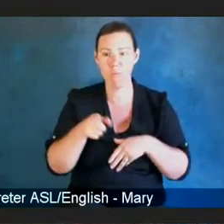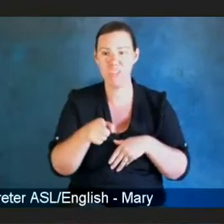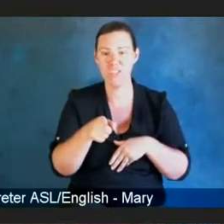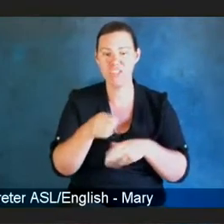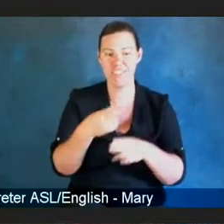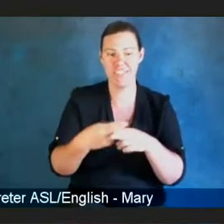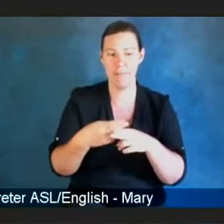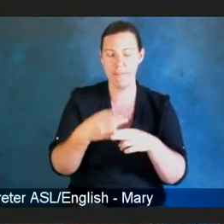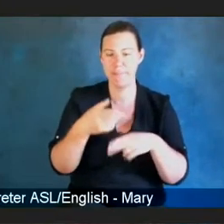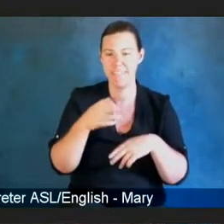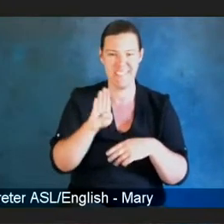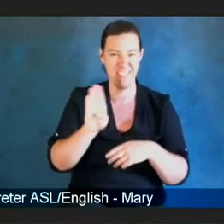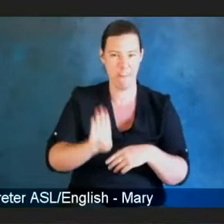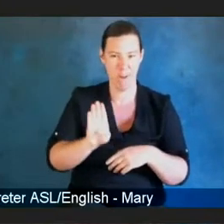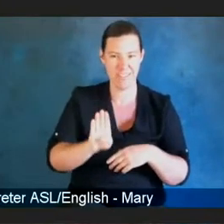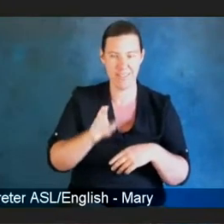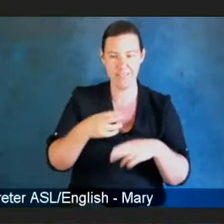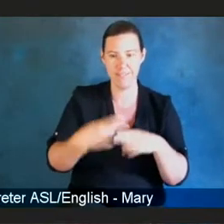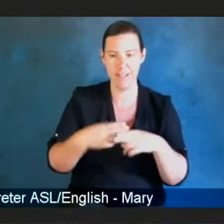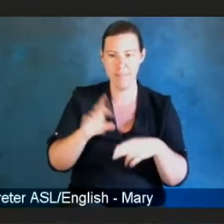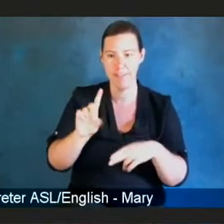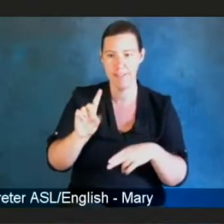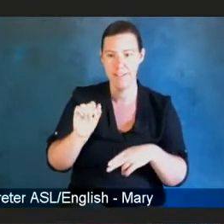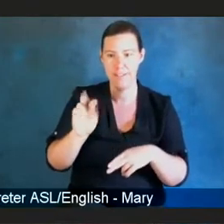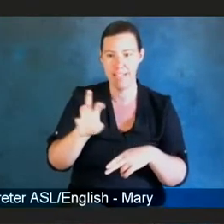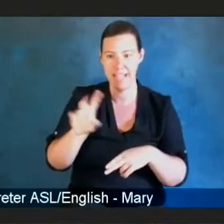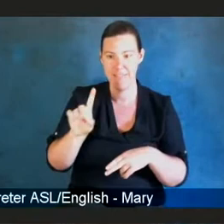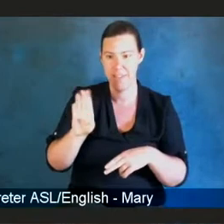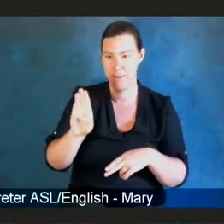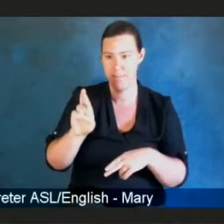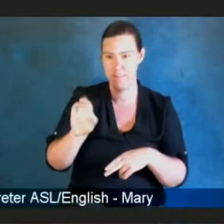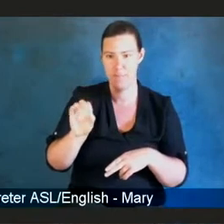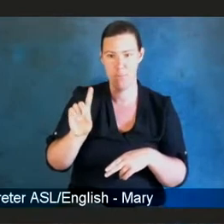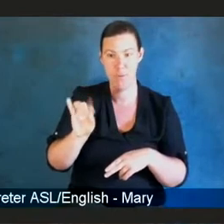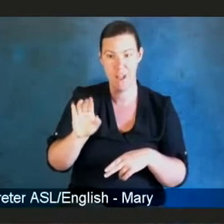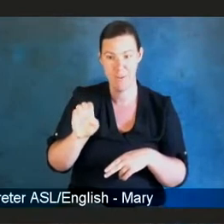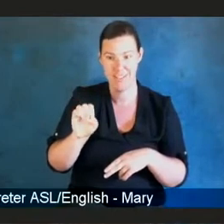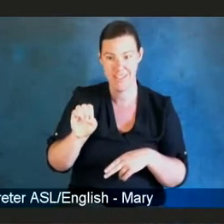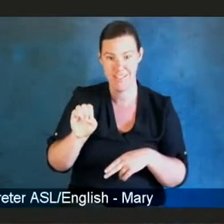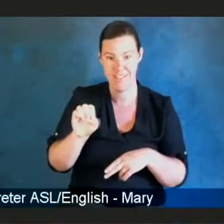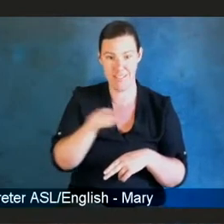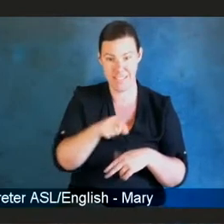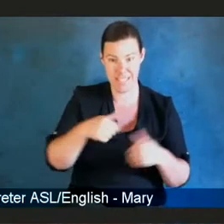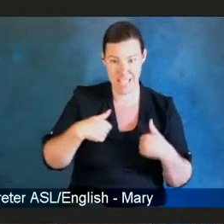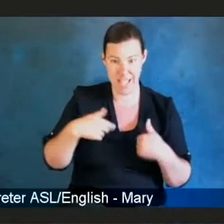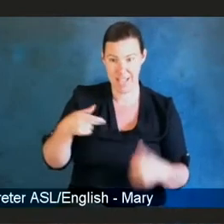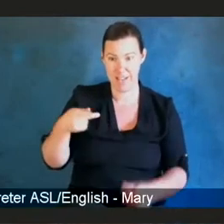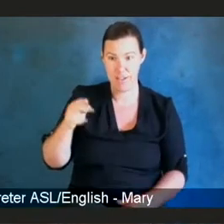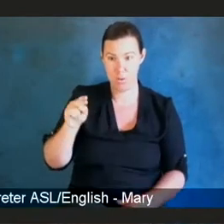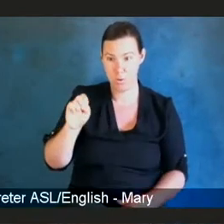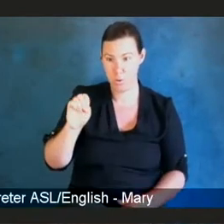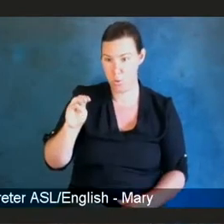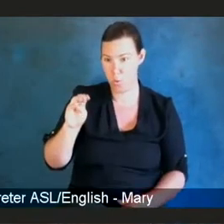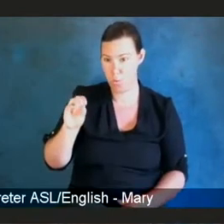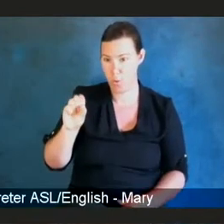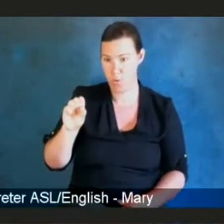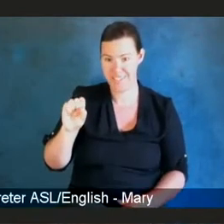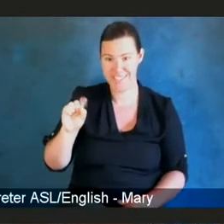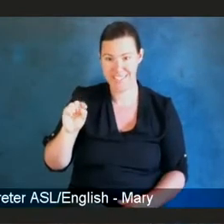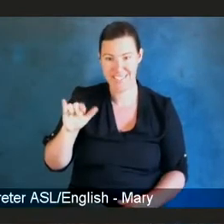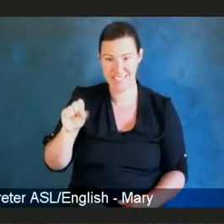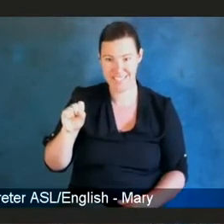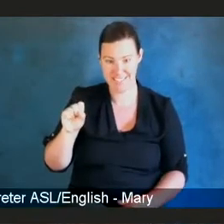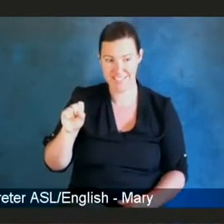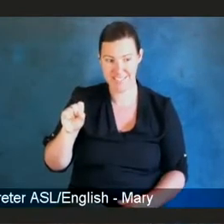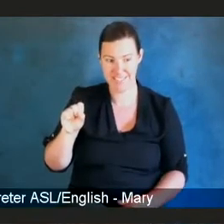David Browdy. And he had pneumocystis at the same time. And it turns out that